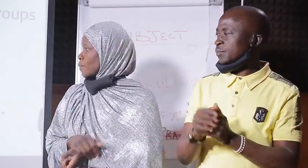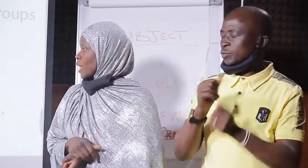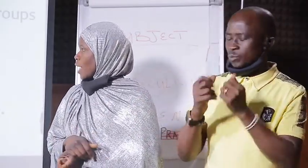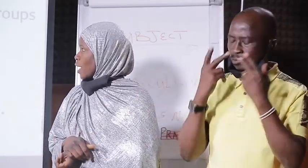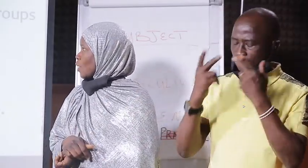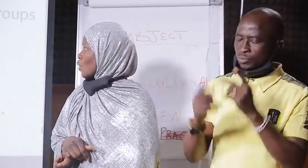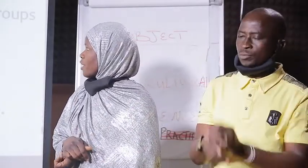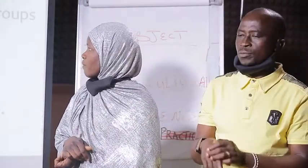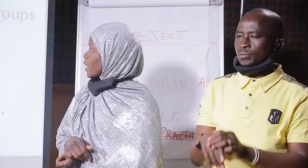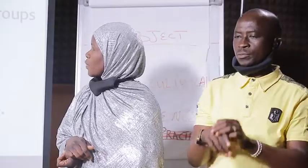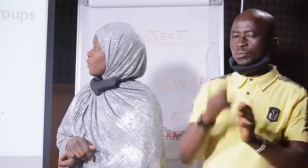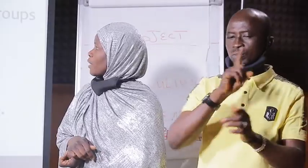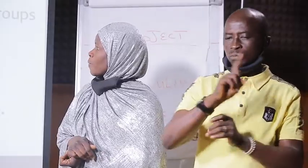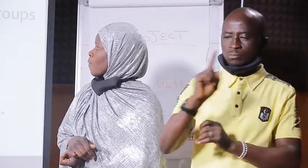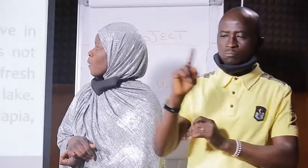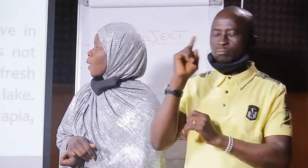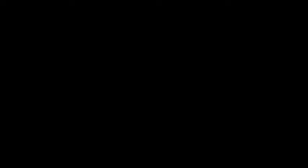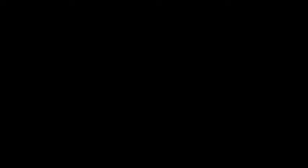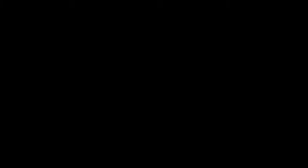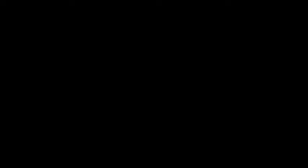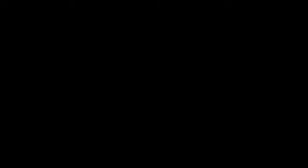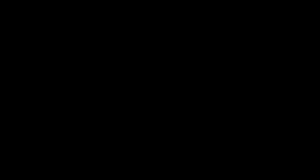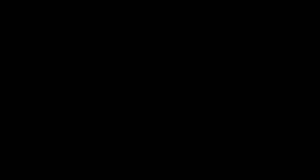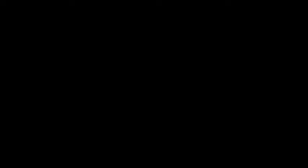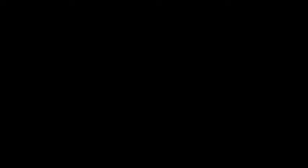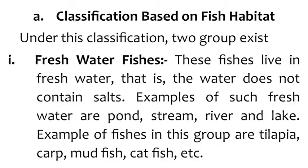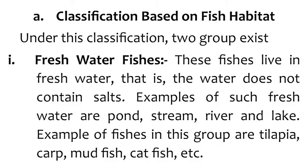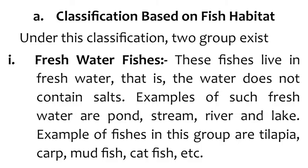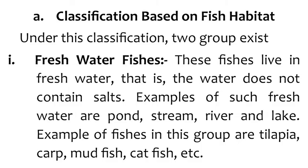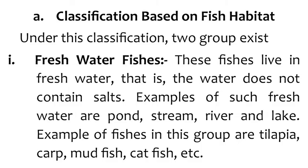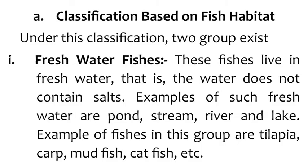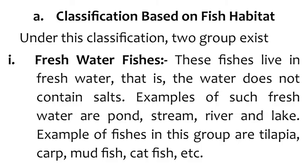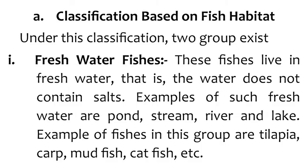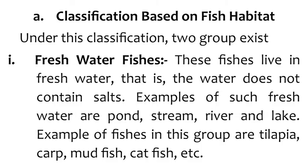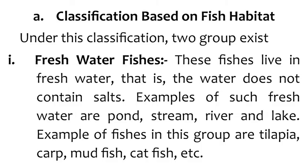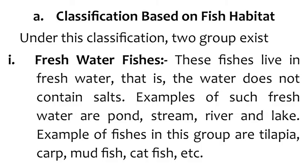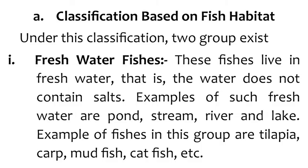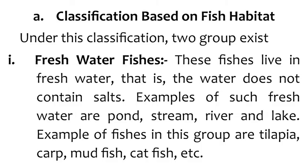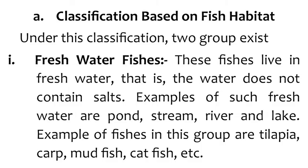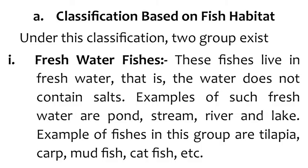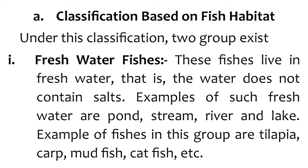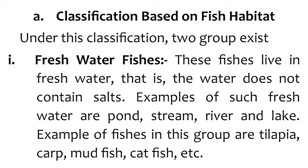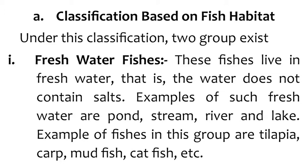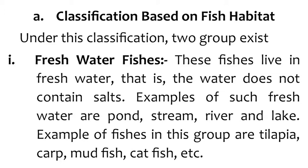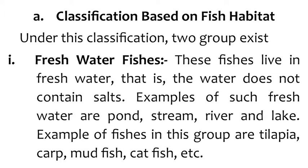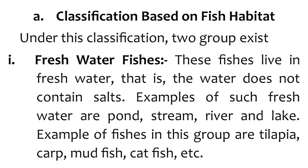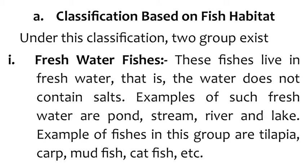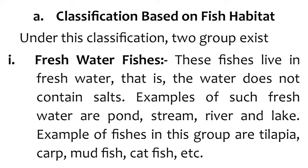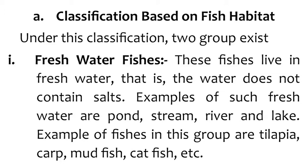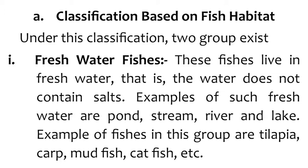to see them one after the other. Now, let's look at the classification of fish based on their habitat.